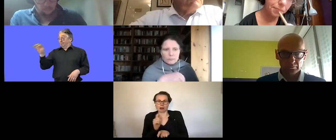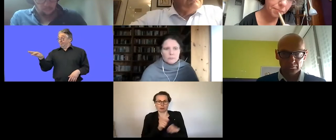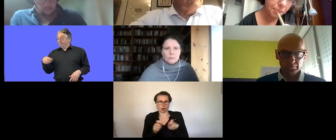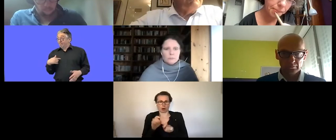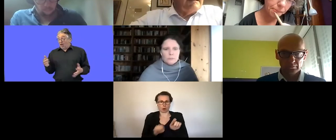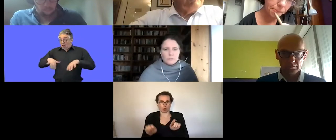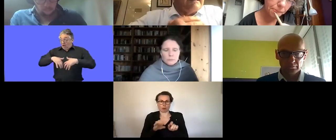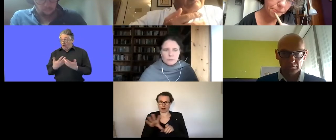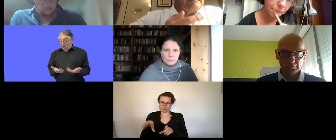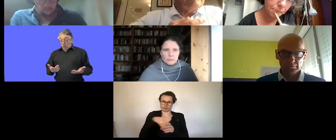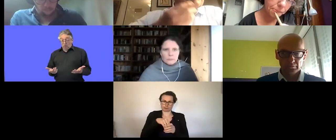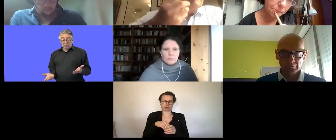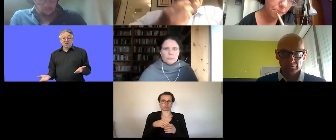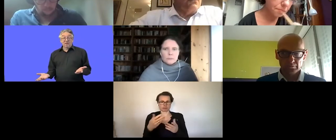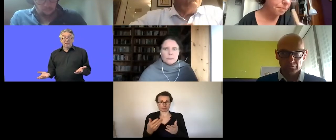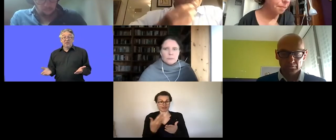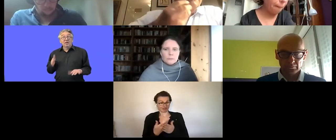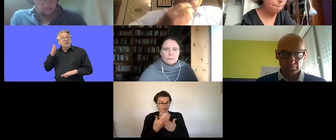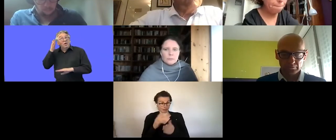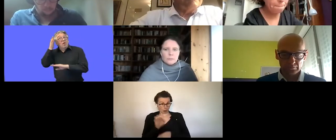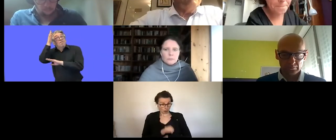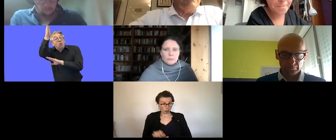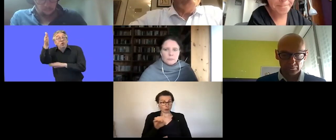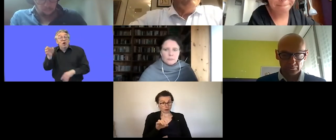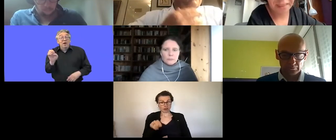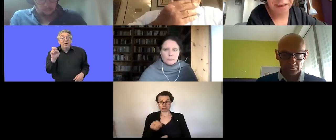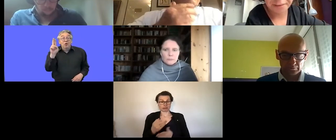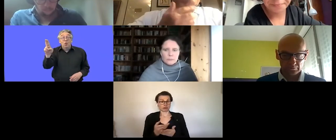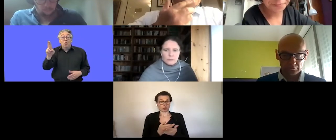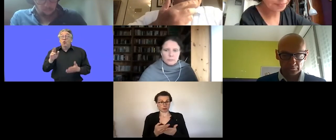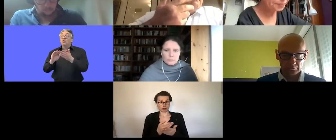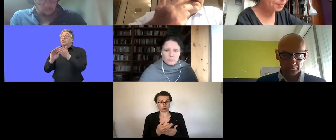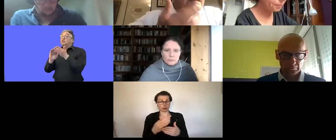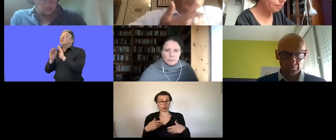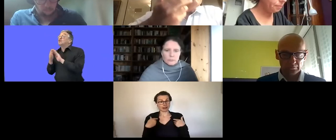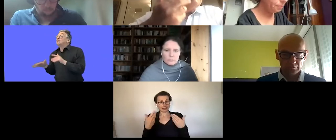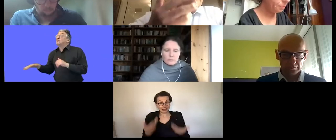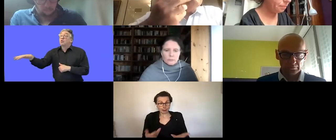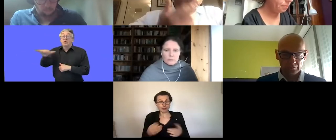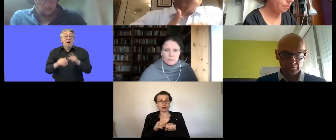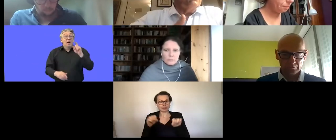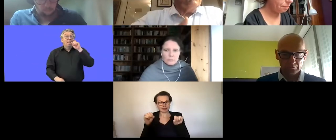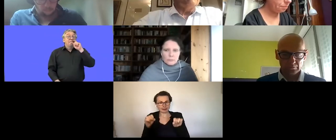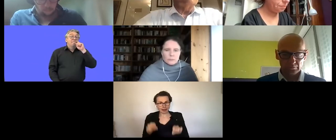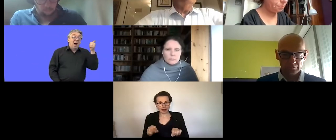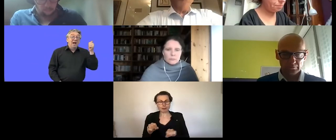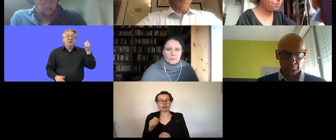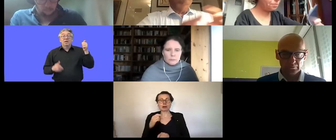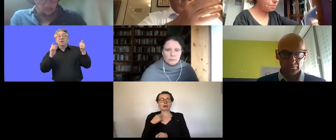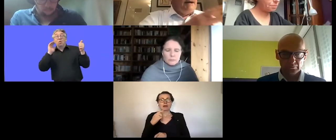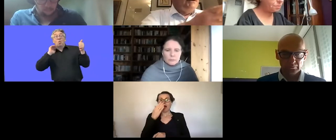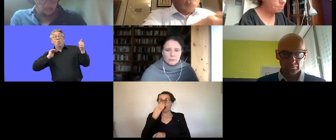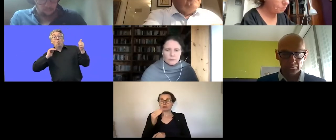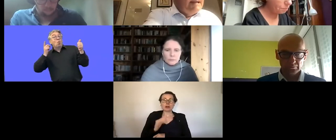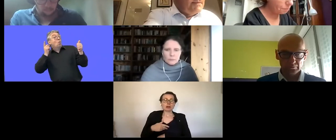integration the inclusiveness of the entire society really of men women um of all walks of